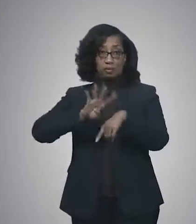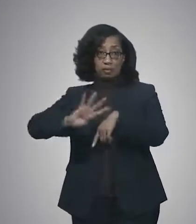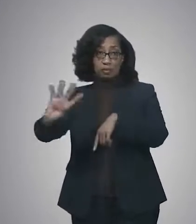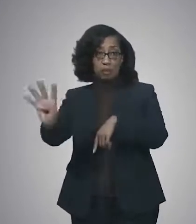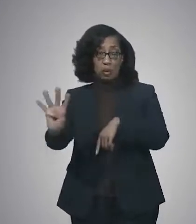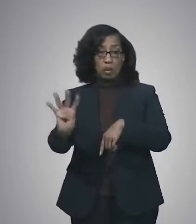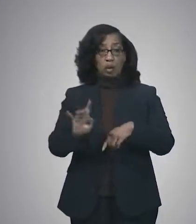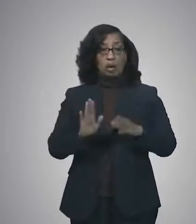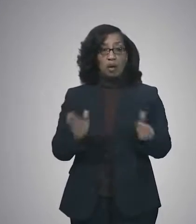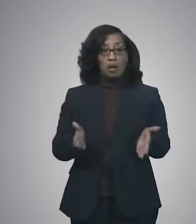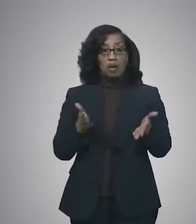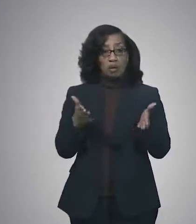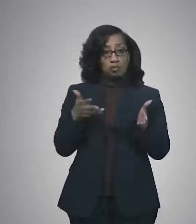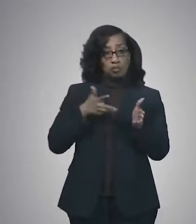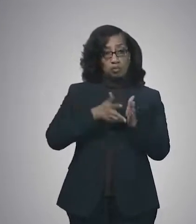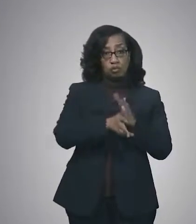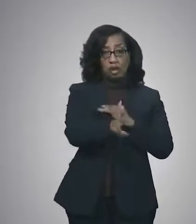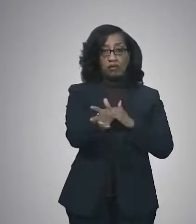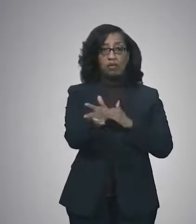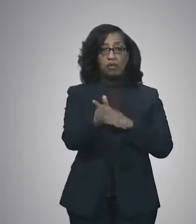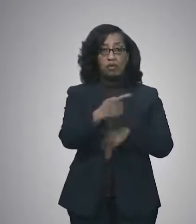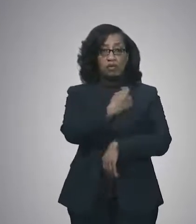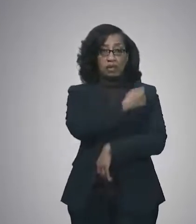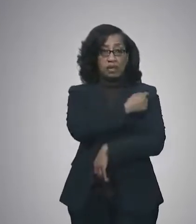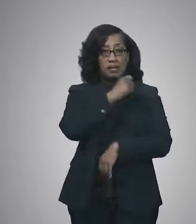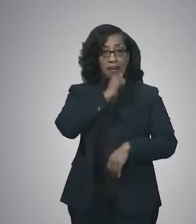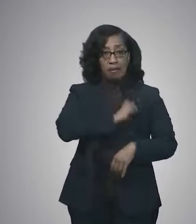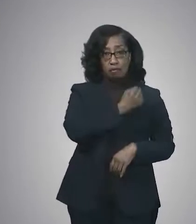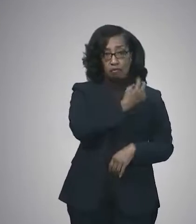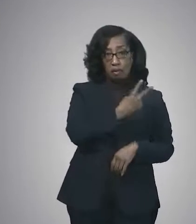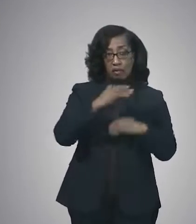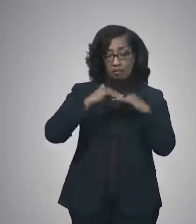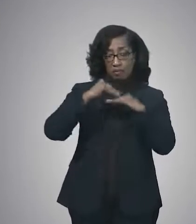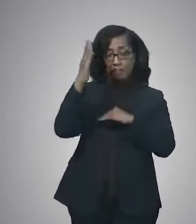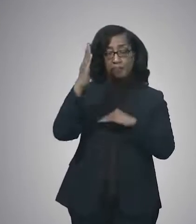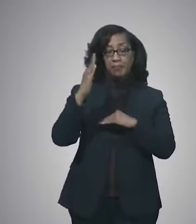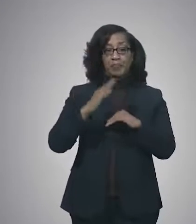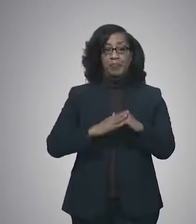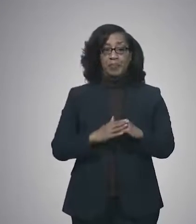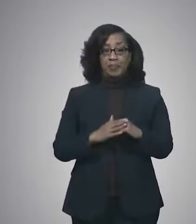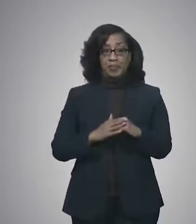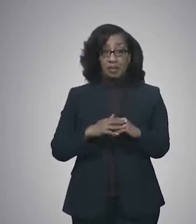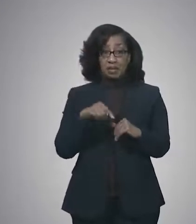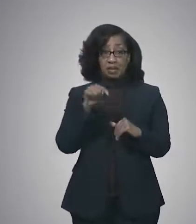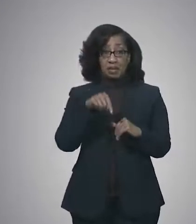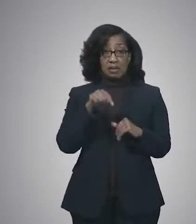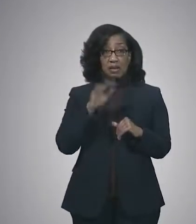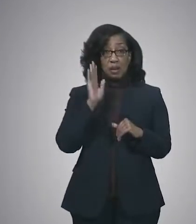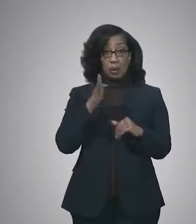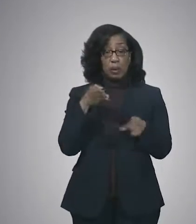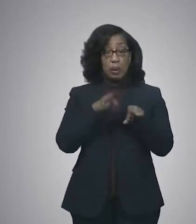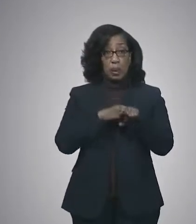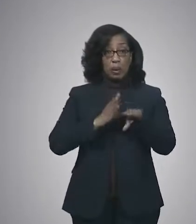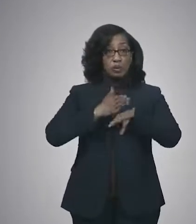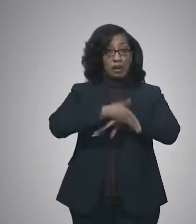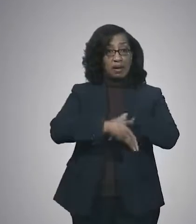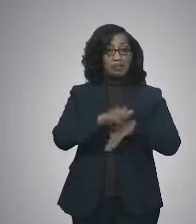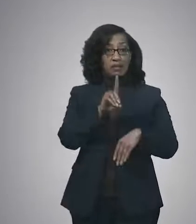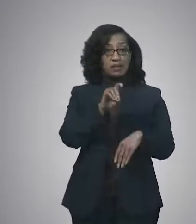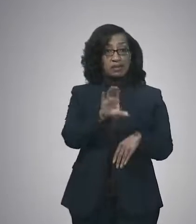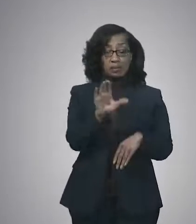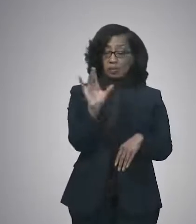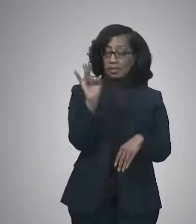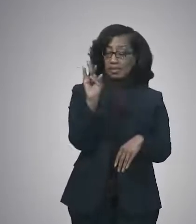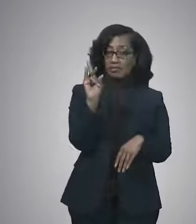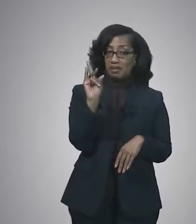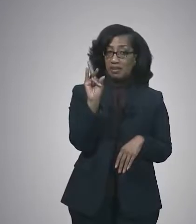.m., offering drive-through vaccinations for ages 12 and older. This site will close after December 17th.